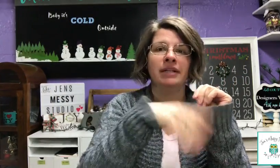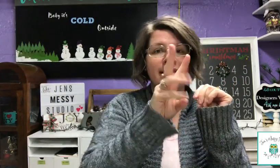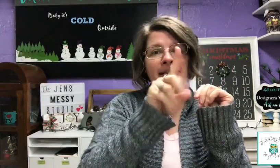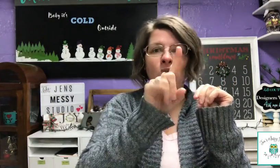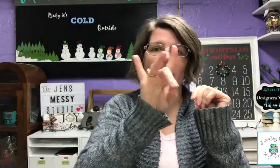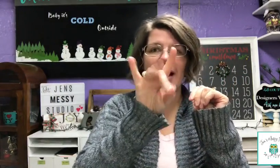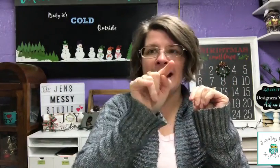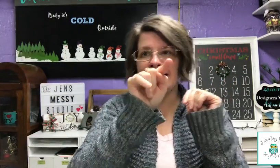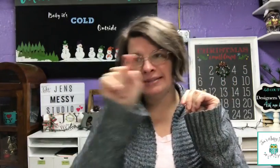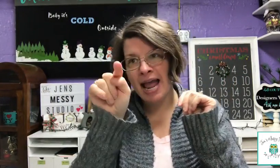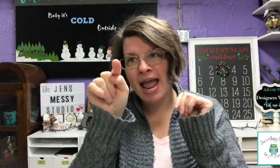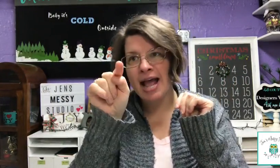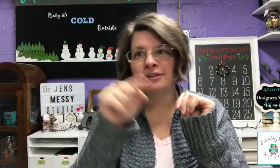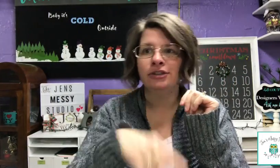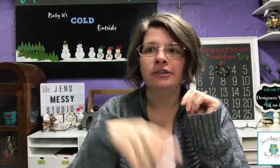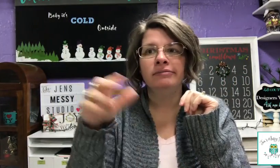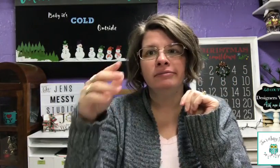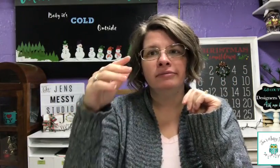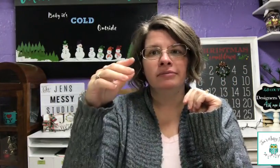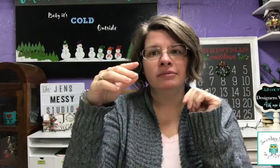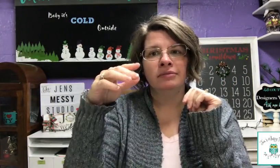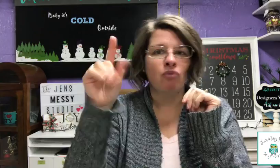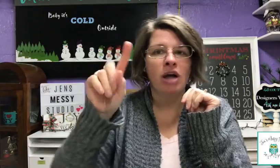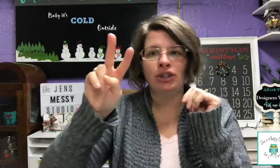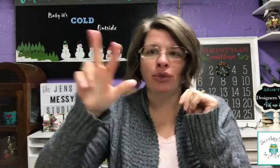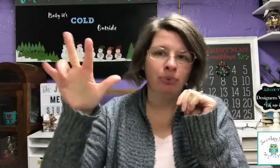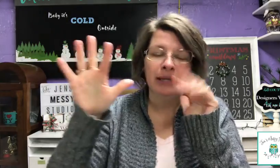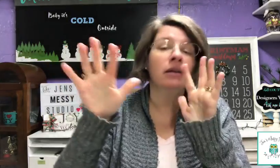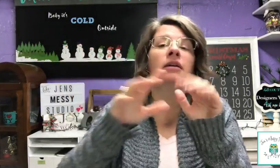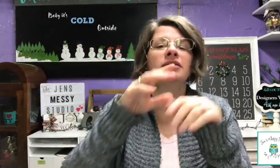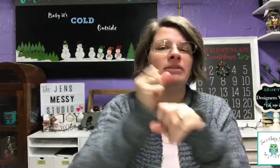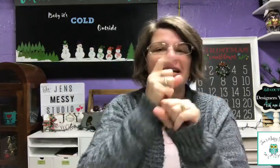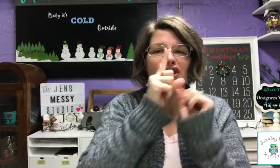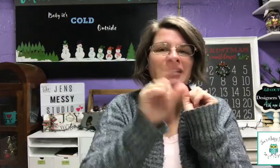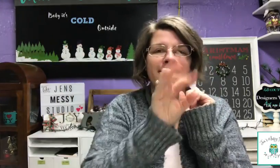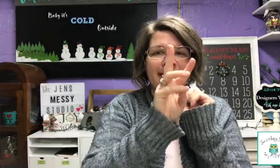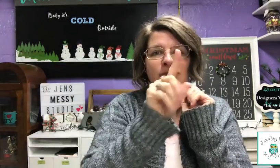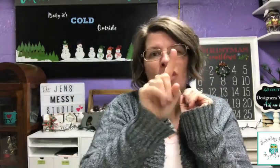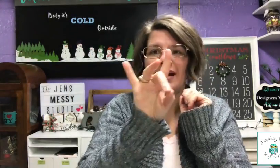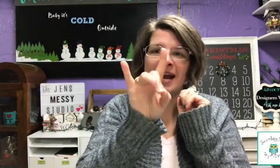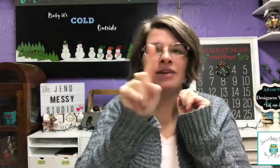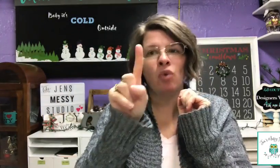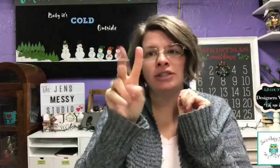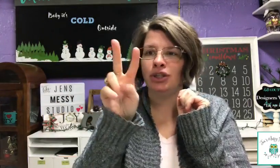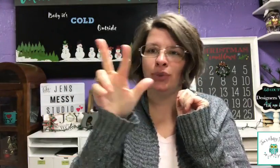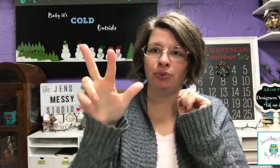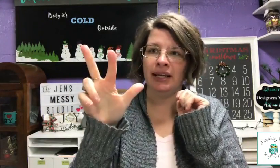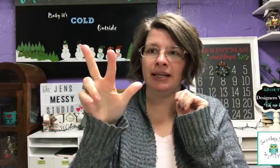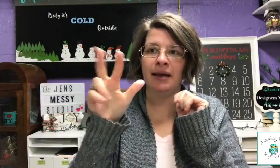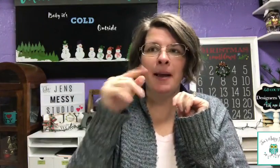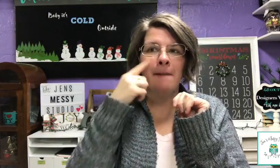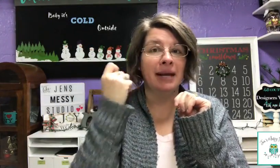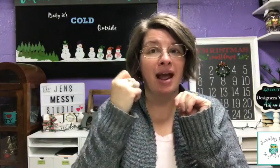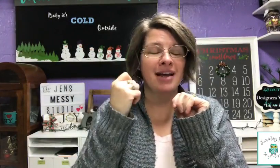6187123. Make sure it is 618123 because